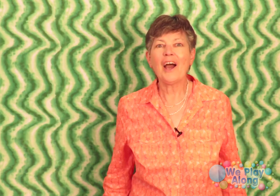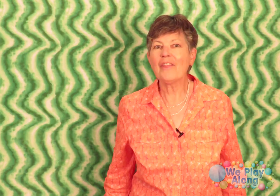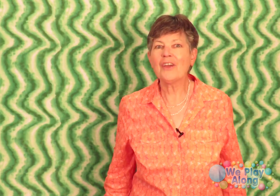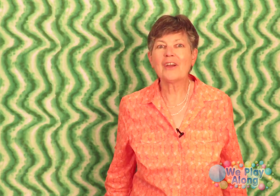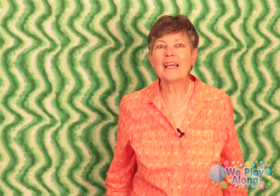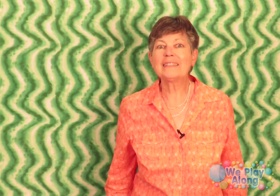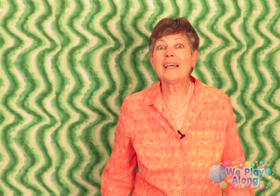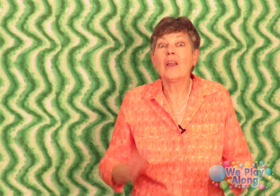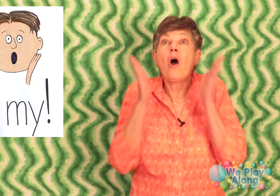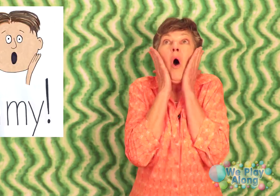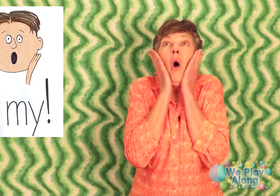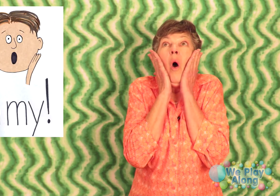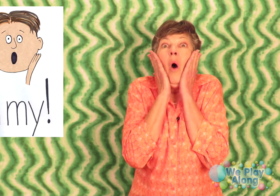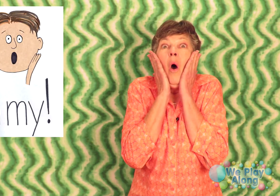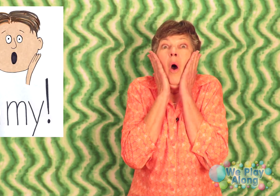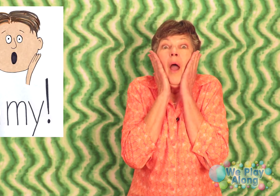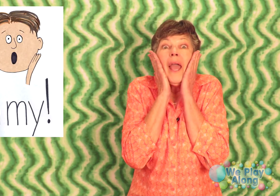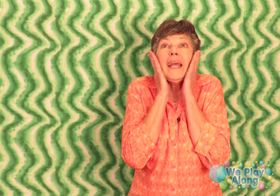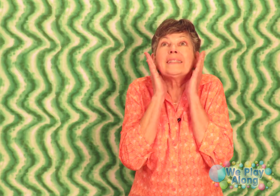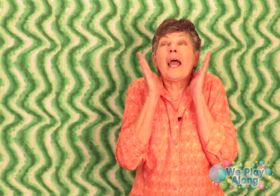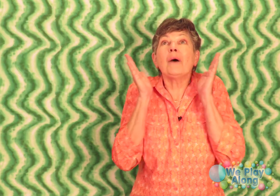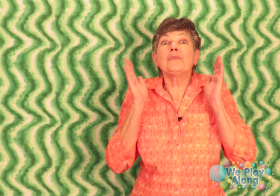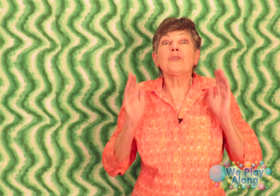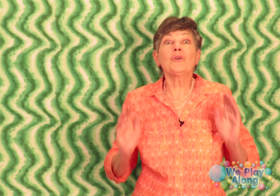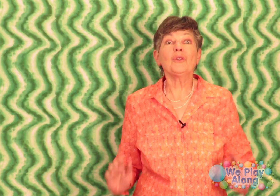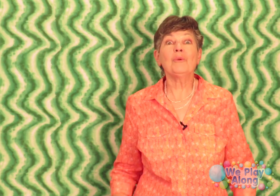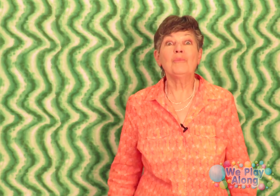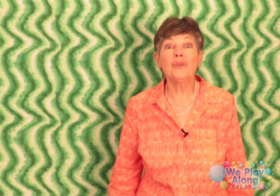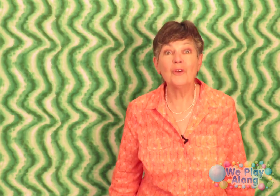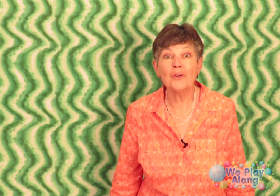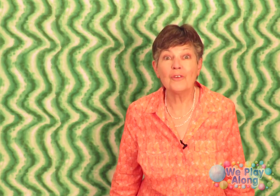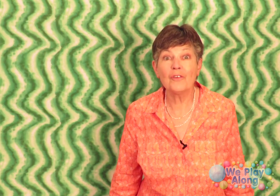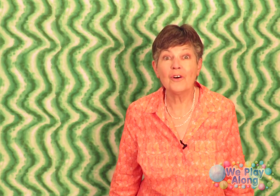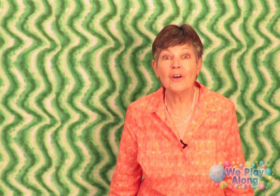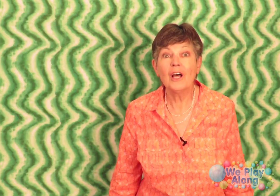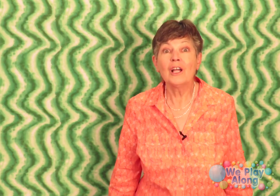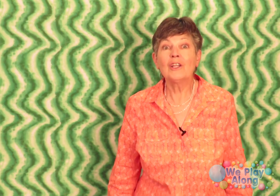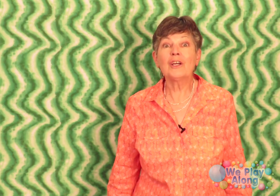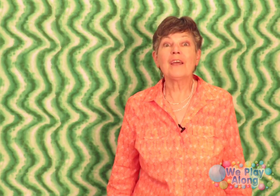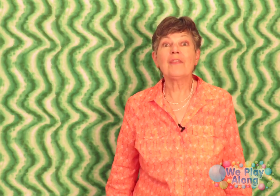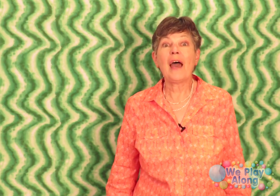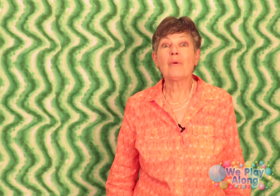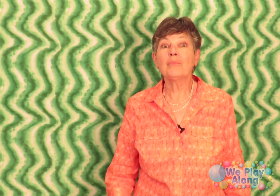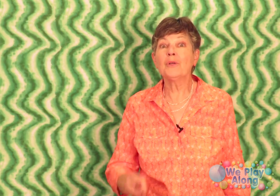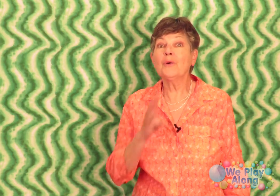got there and I said it's absolutely beautiful look at that blue